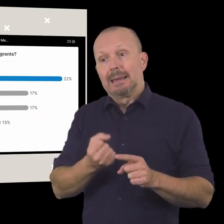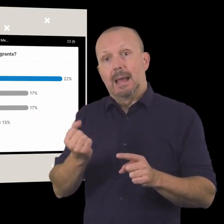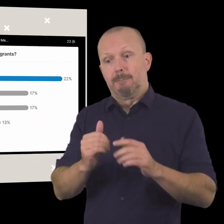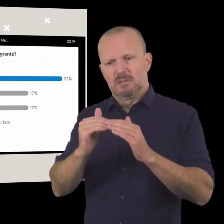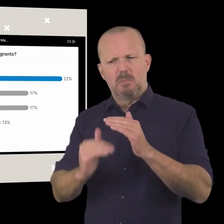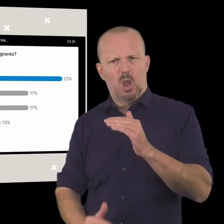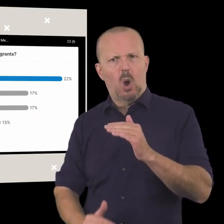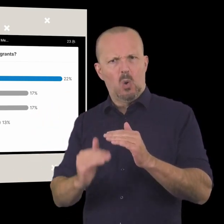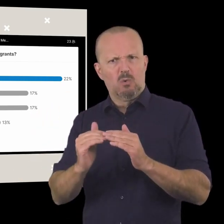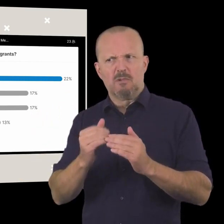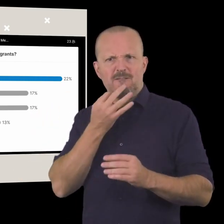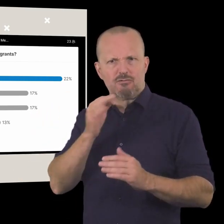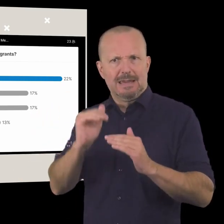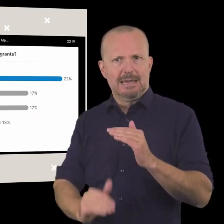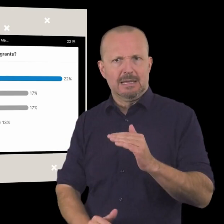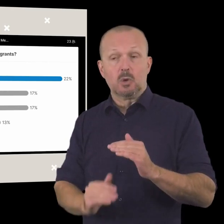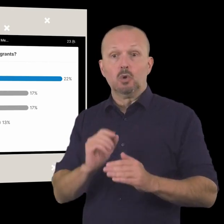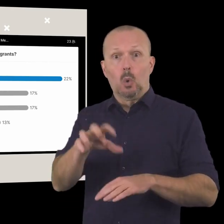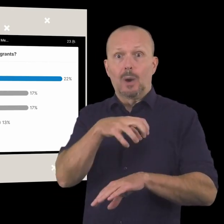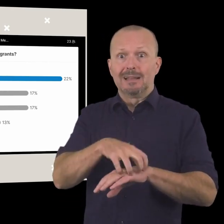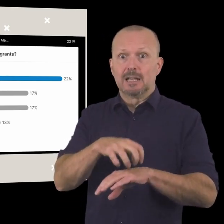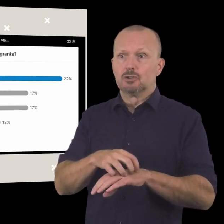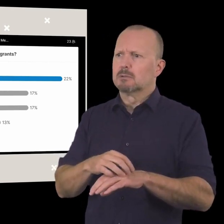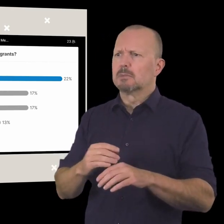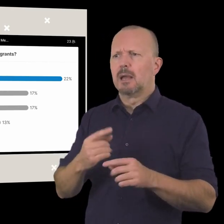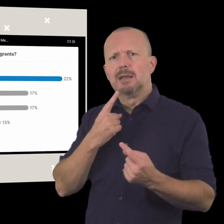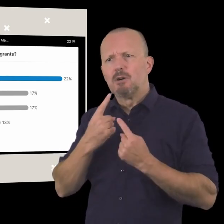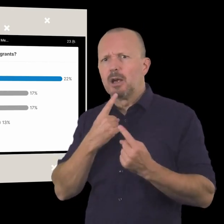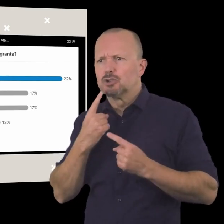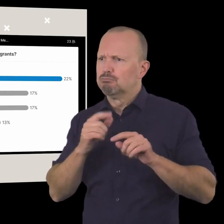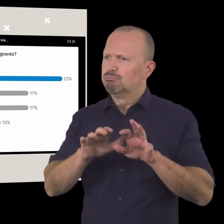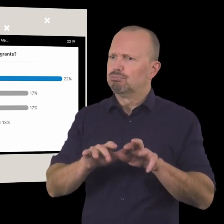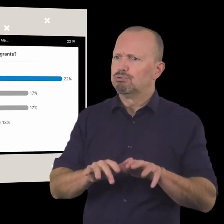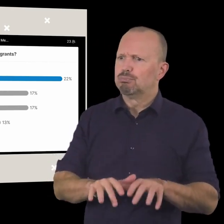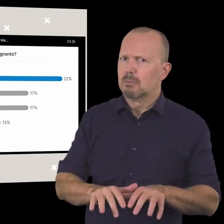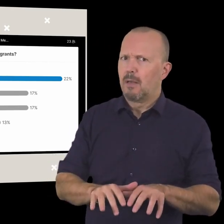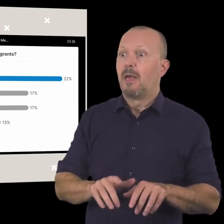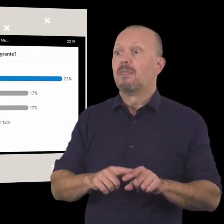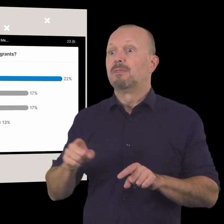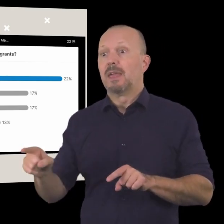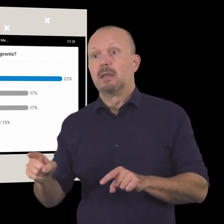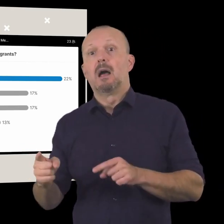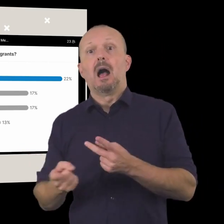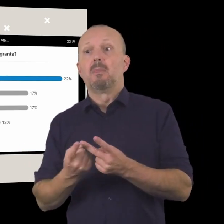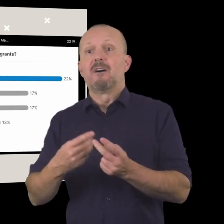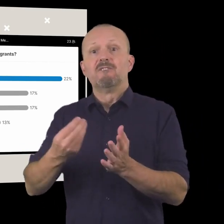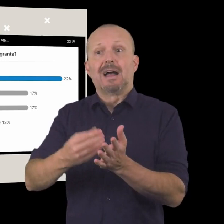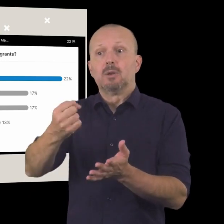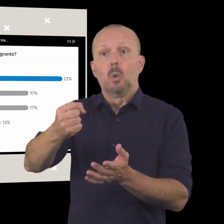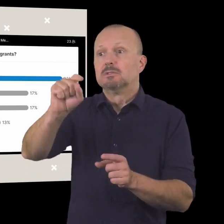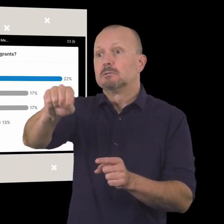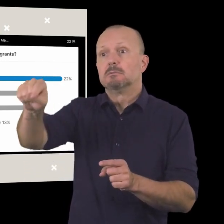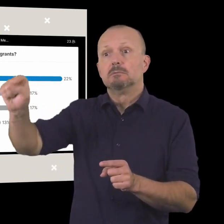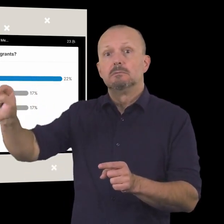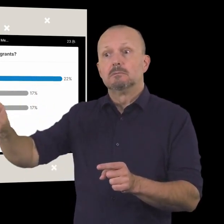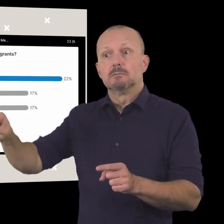income's under a certain level you can sign up for free uh you can put information about your organization and then funders have the opportunity as they sign up to the platform